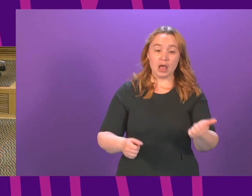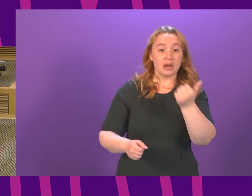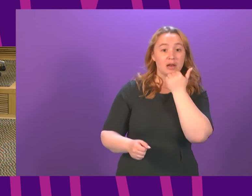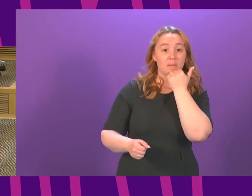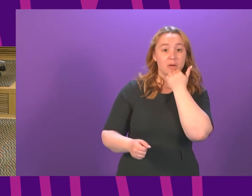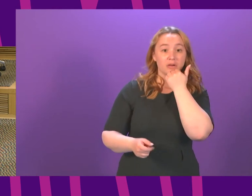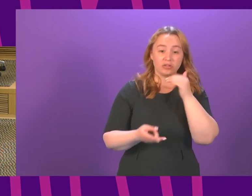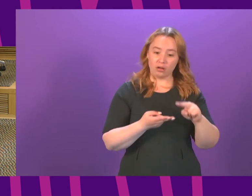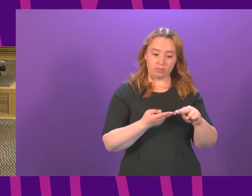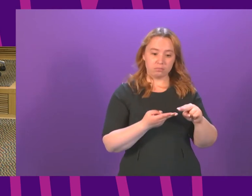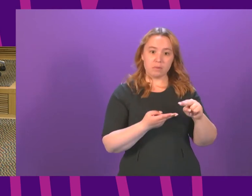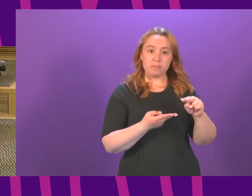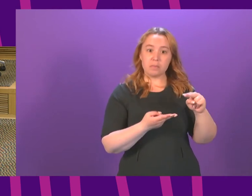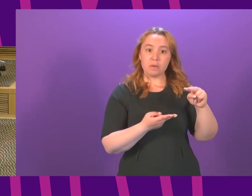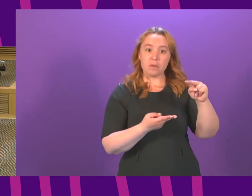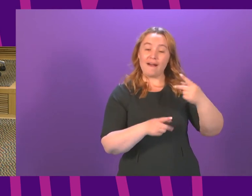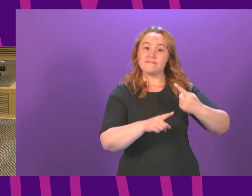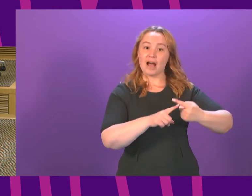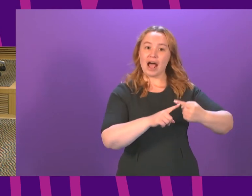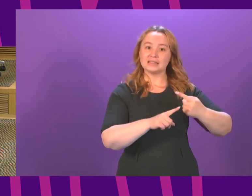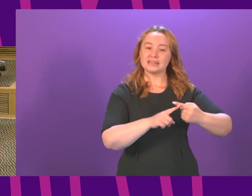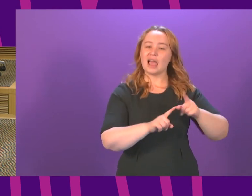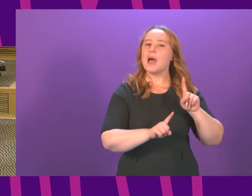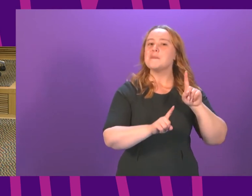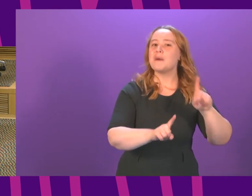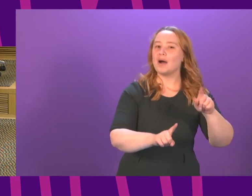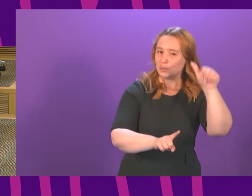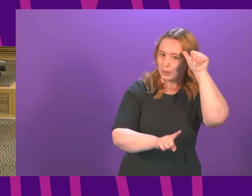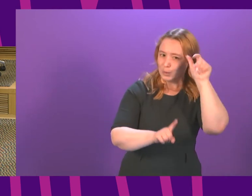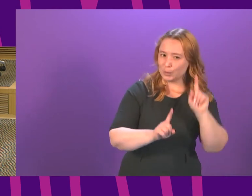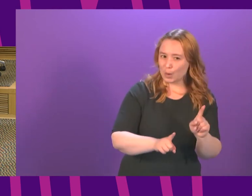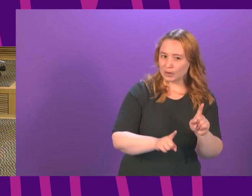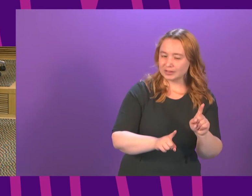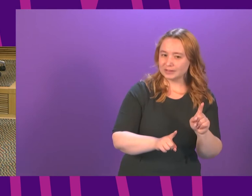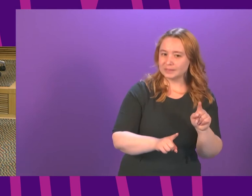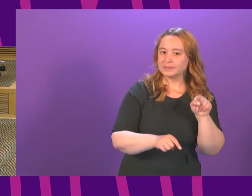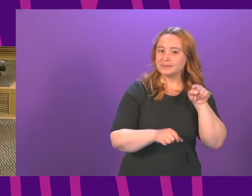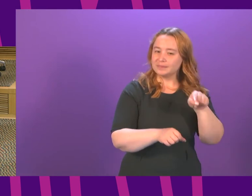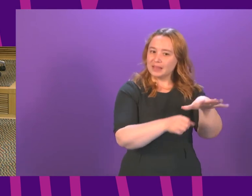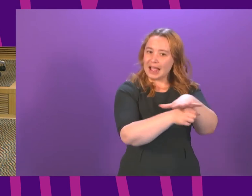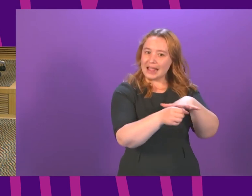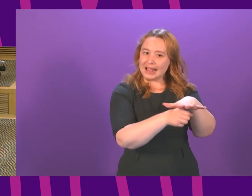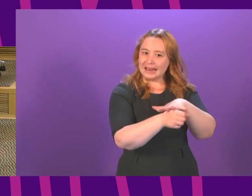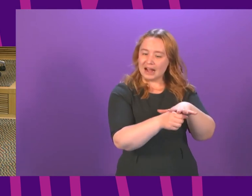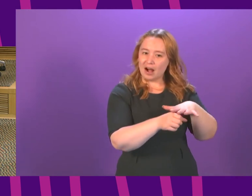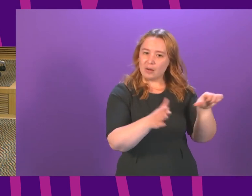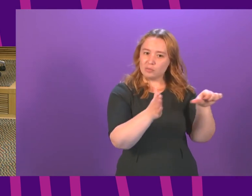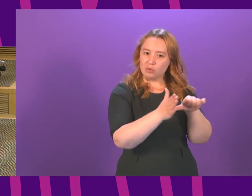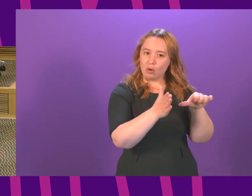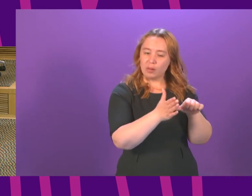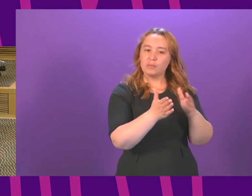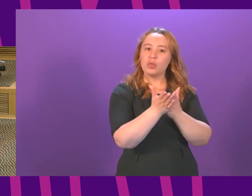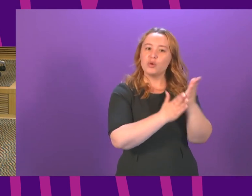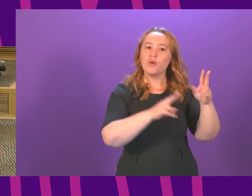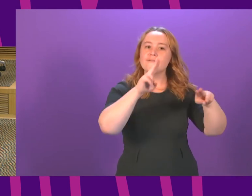in the wrong direction quite fast but we know that there is a particular issue particularly around the Fort William